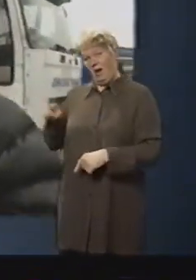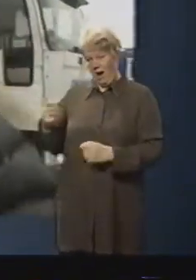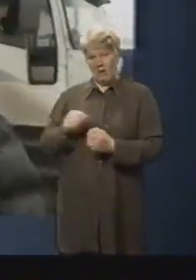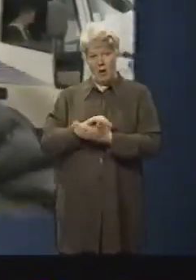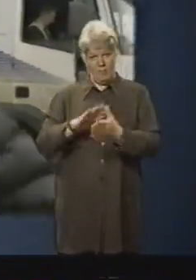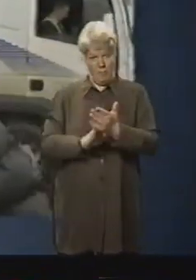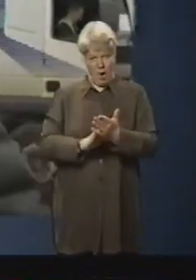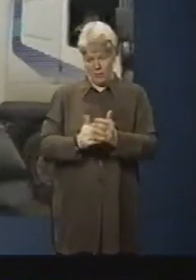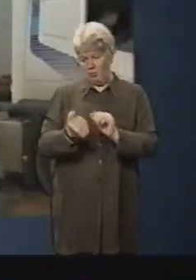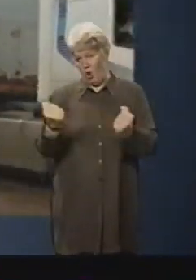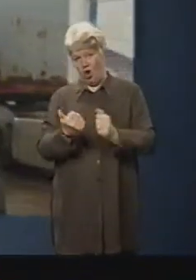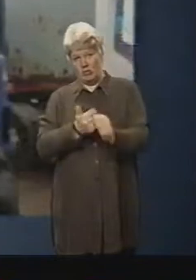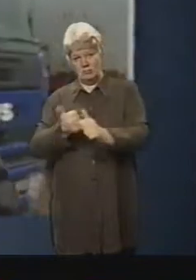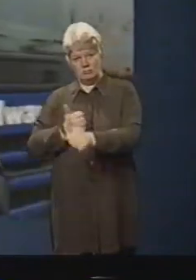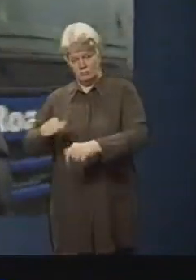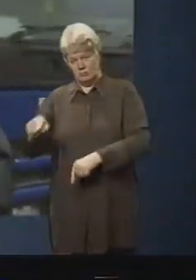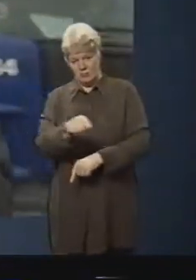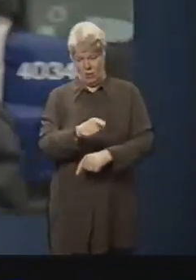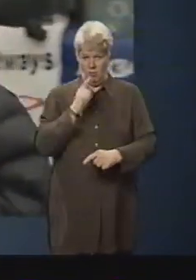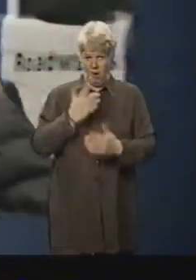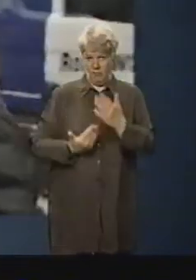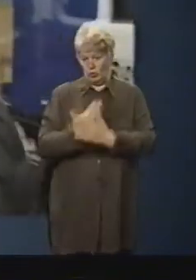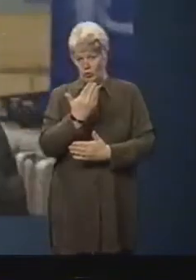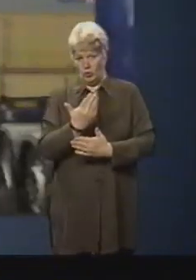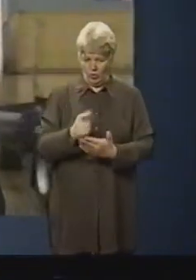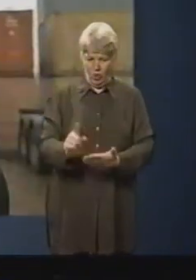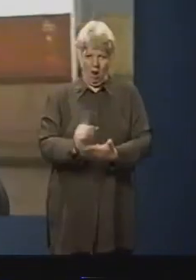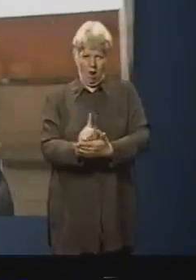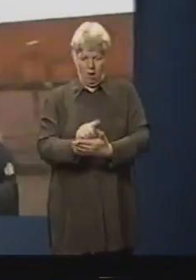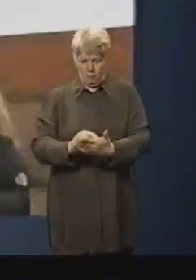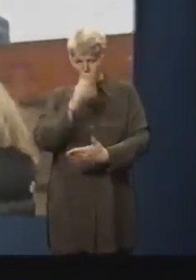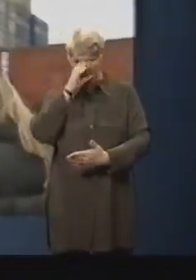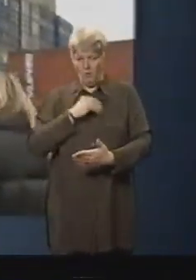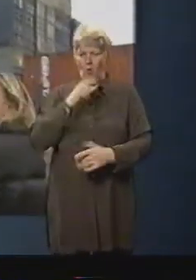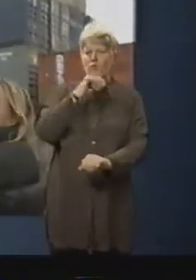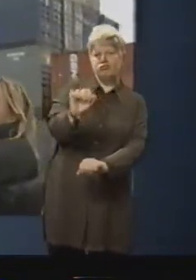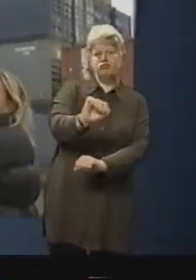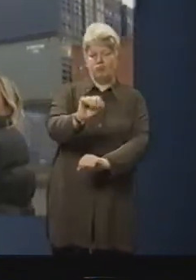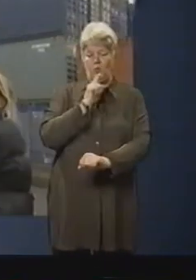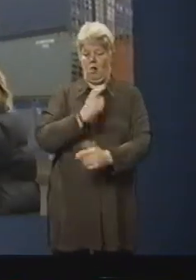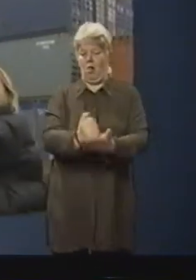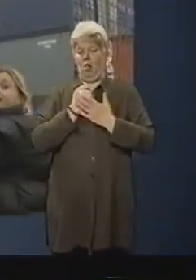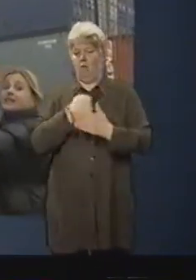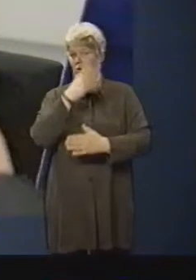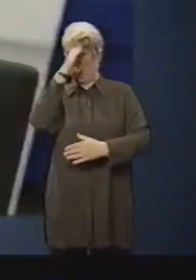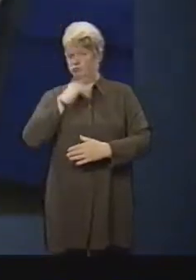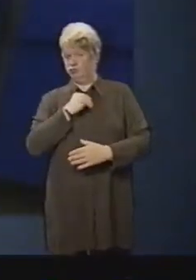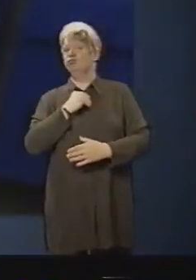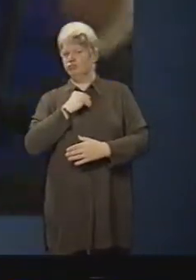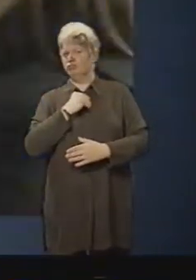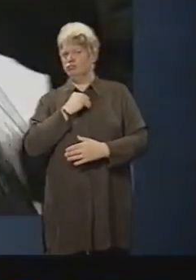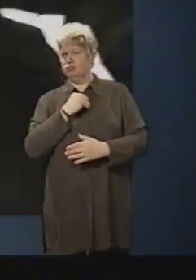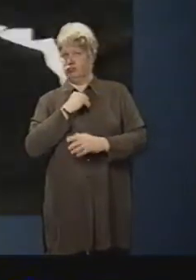to test out a new GPS system which should help drivers of high vehicles avoid bridges which they can't fit under.